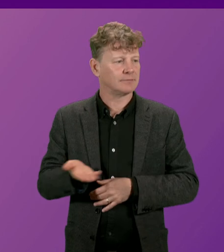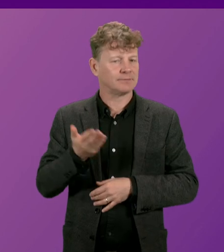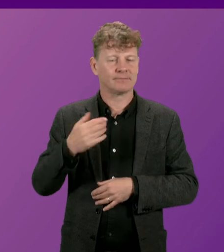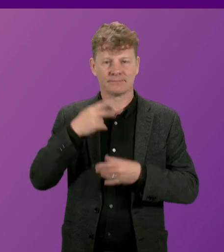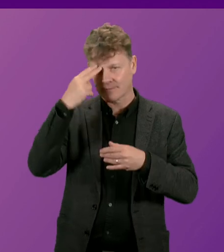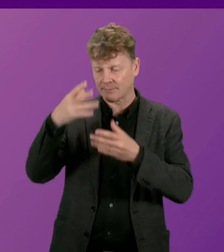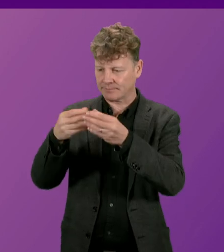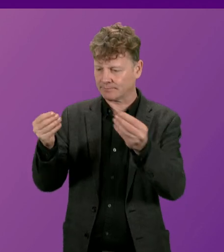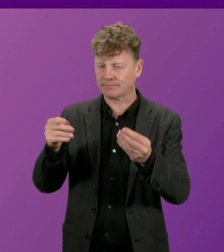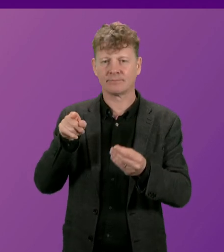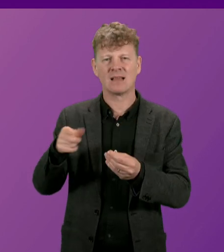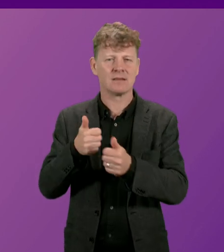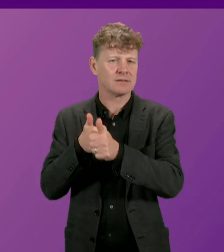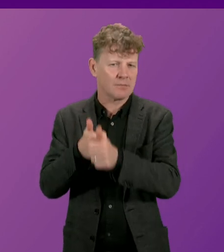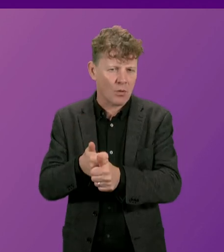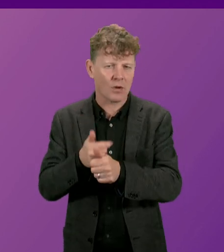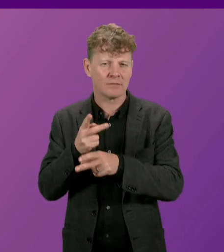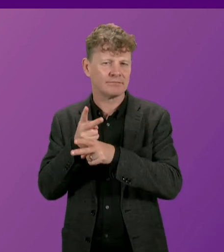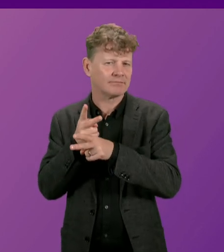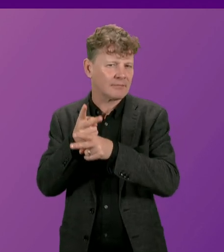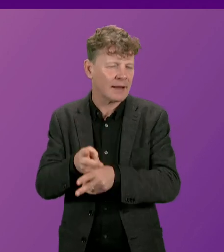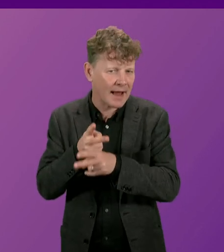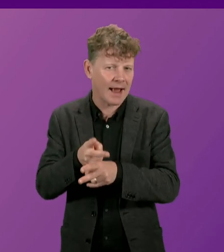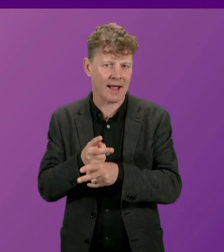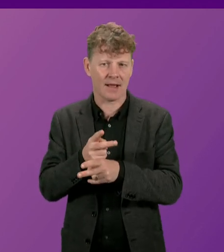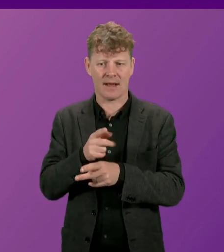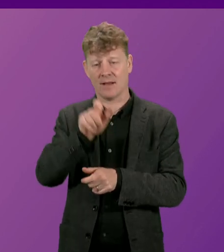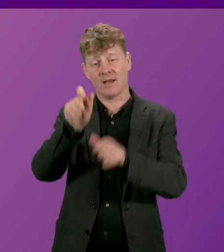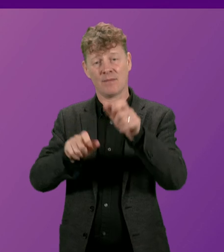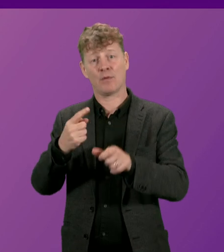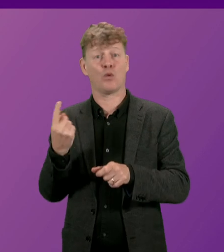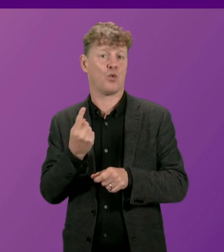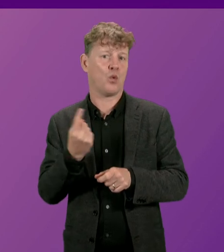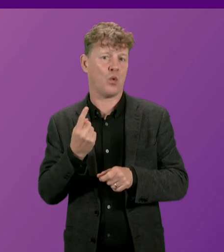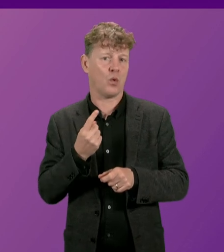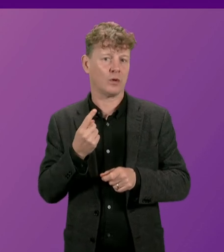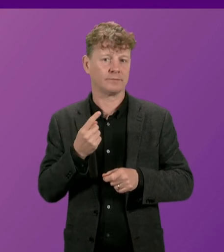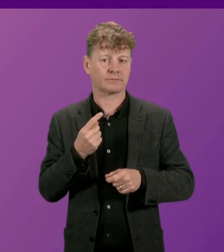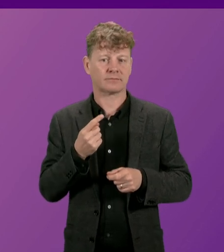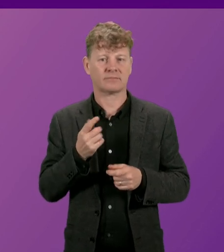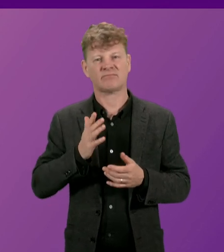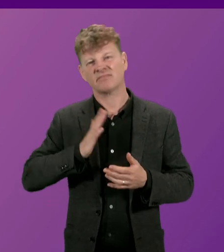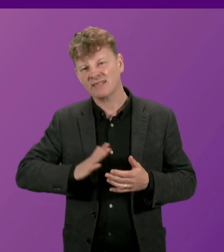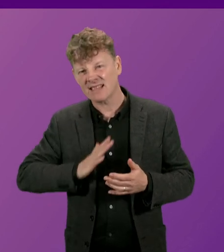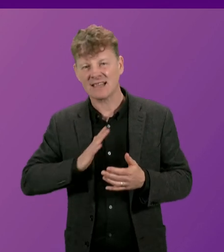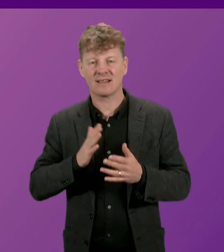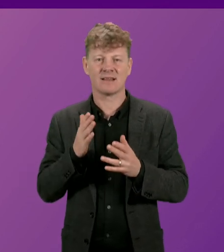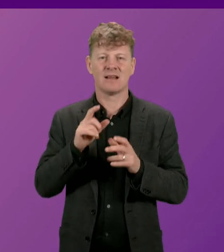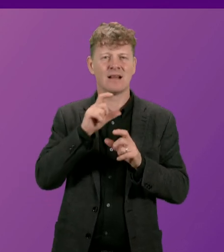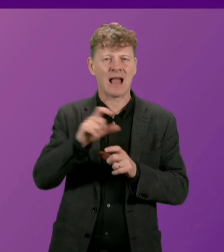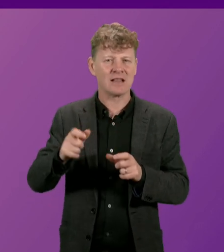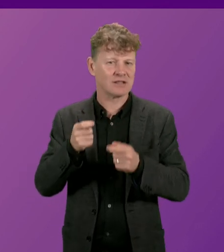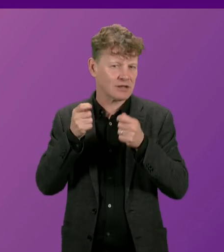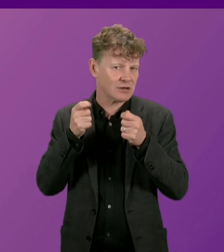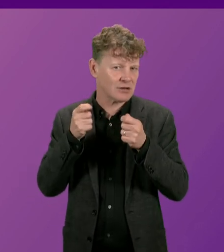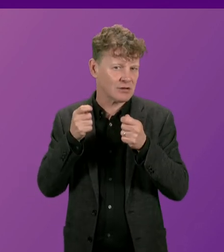who provide support and care to those who are patients who require to access cancer treatment,